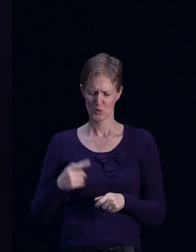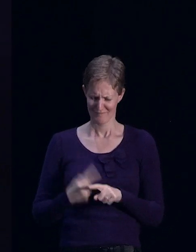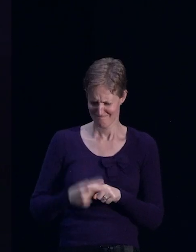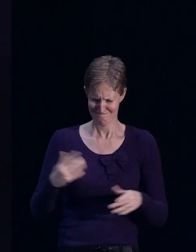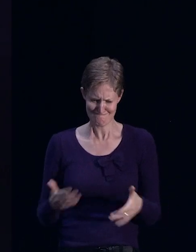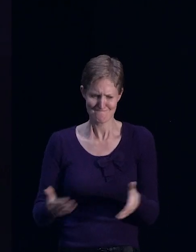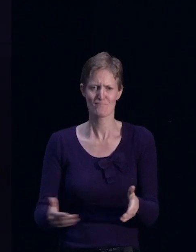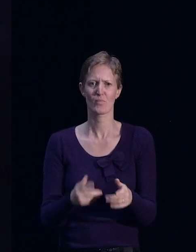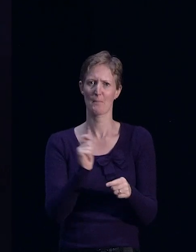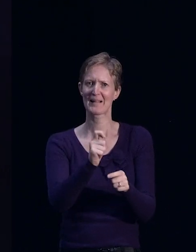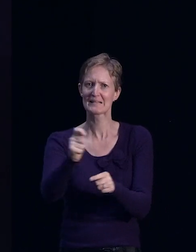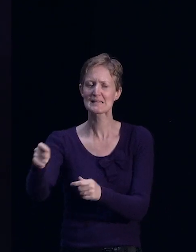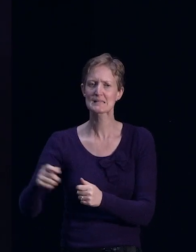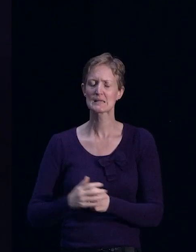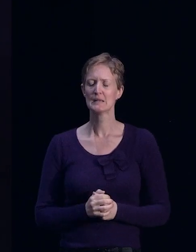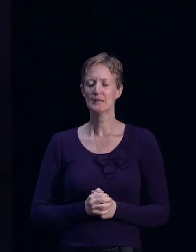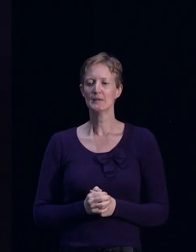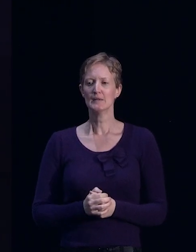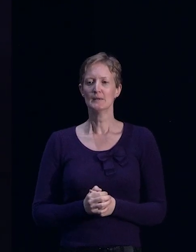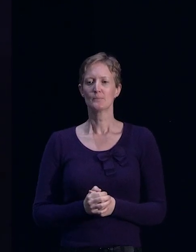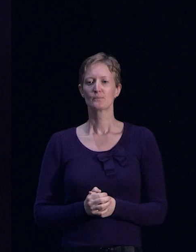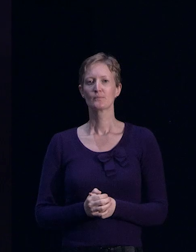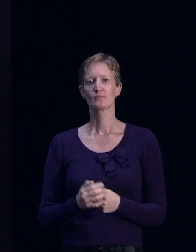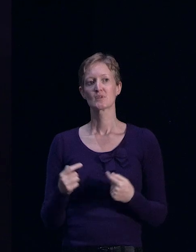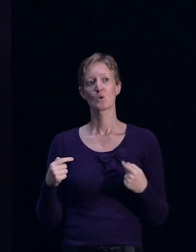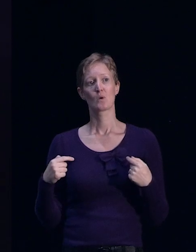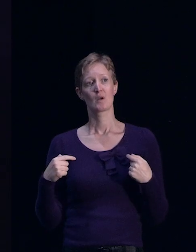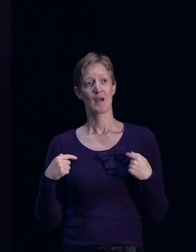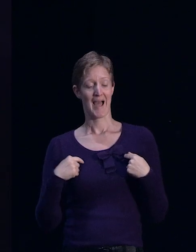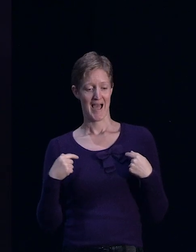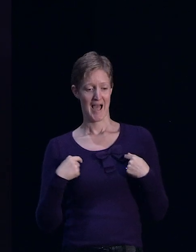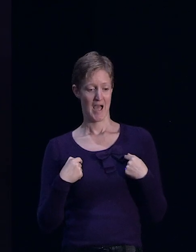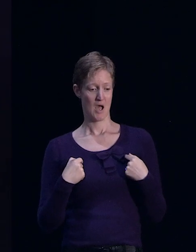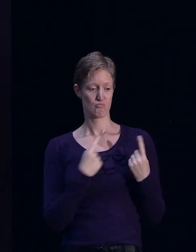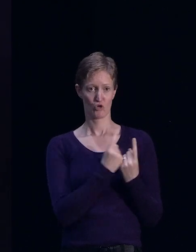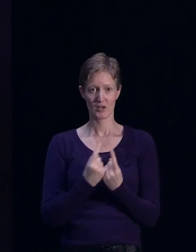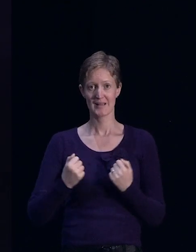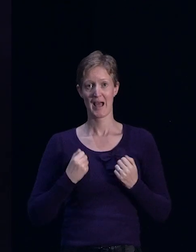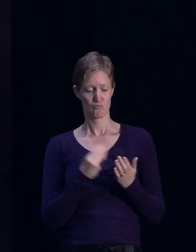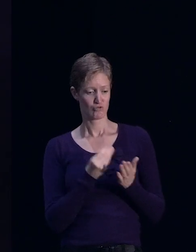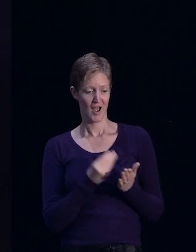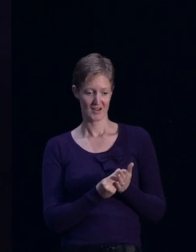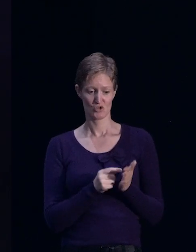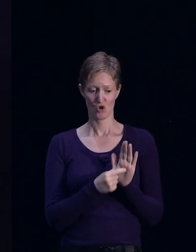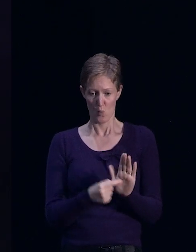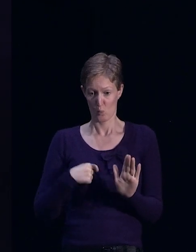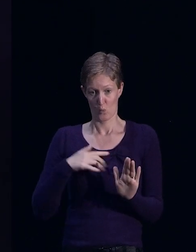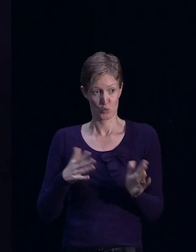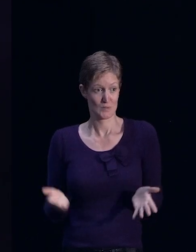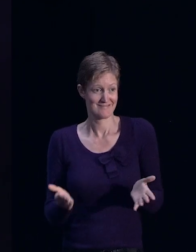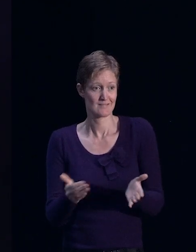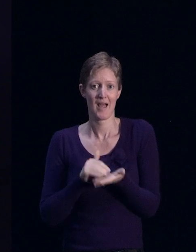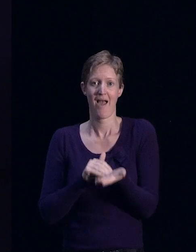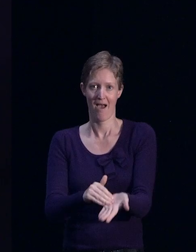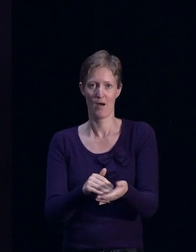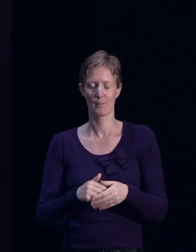can. So, so from our perspective, our pricing and our products reflect that as do our specialist staff on the ground. So, so I agree. I